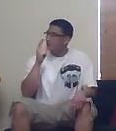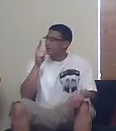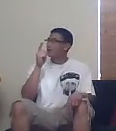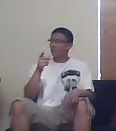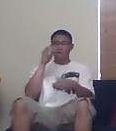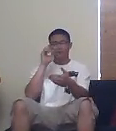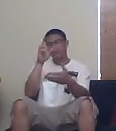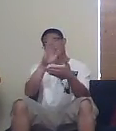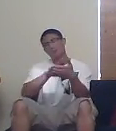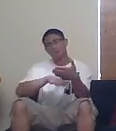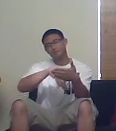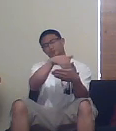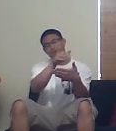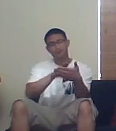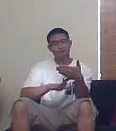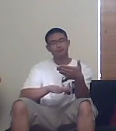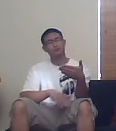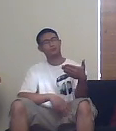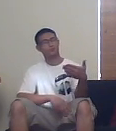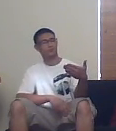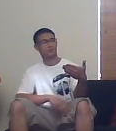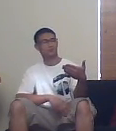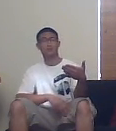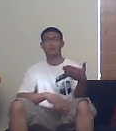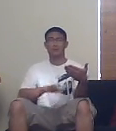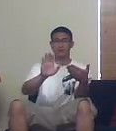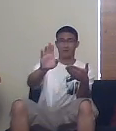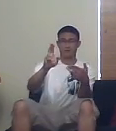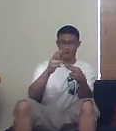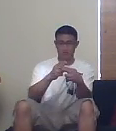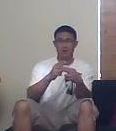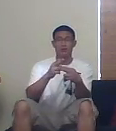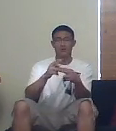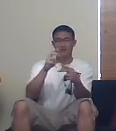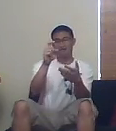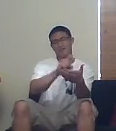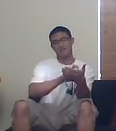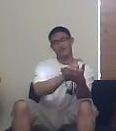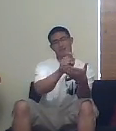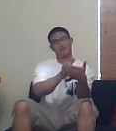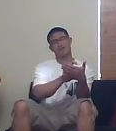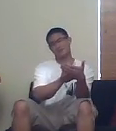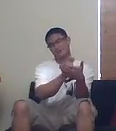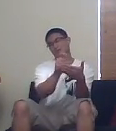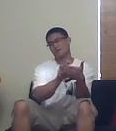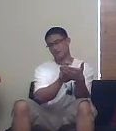I spilled the ink across the page, trying to spell your own name.